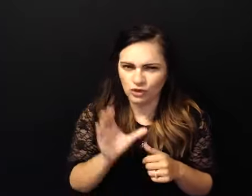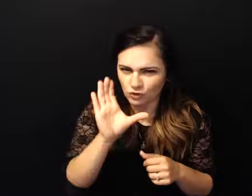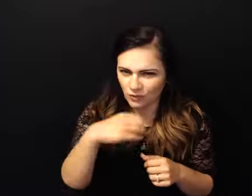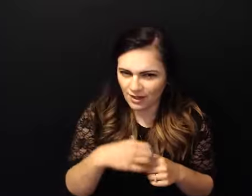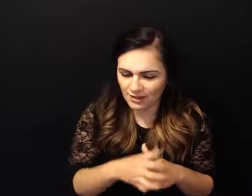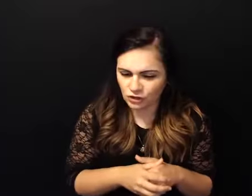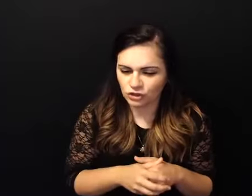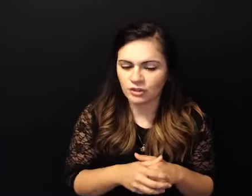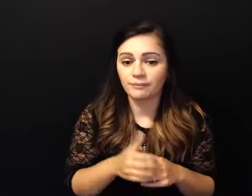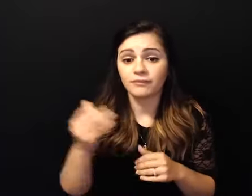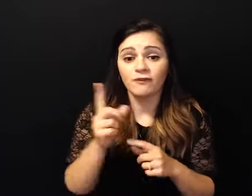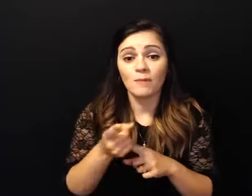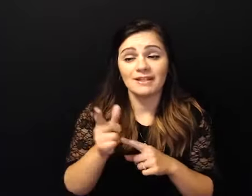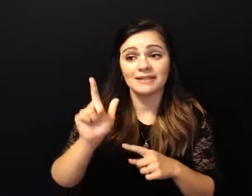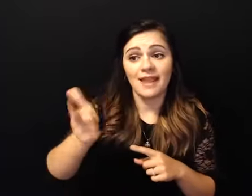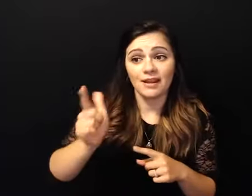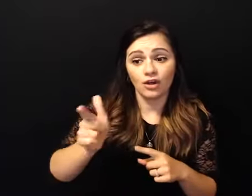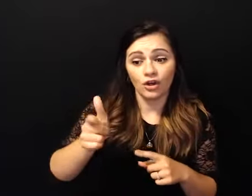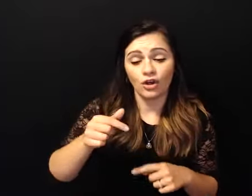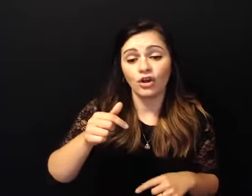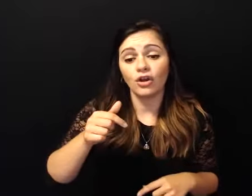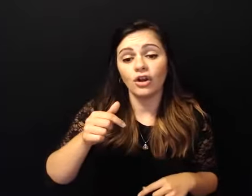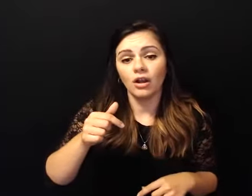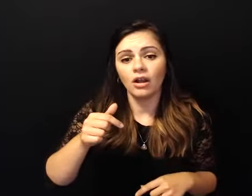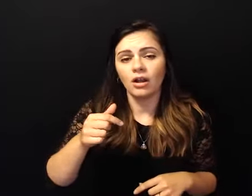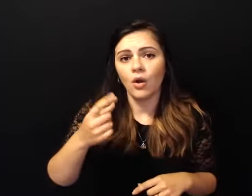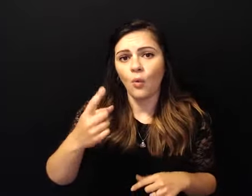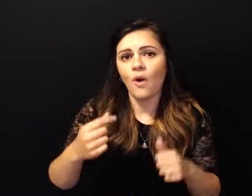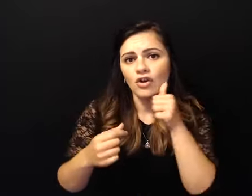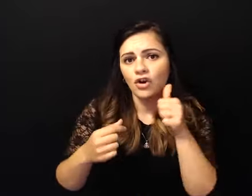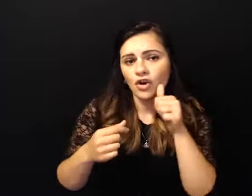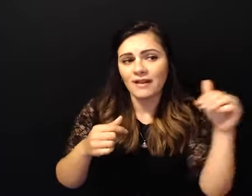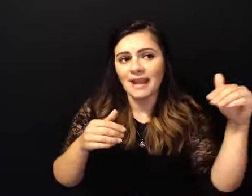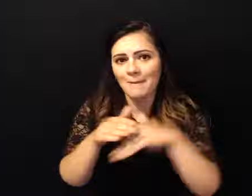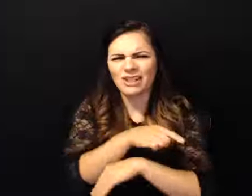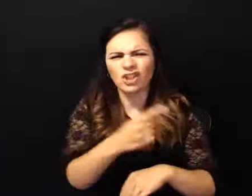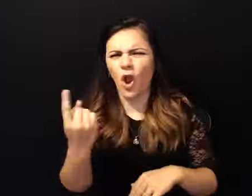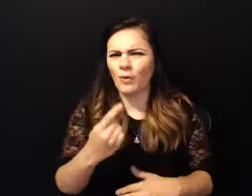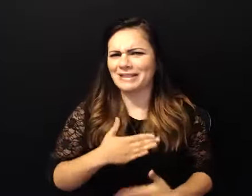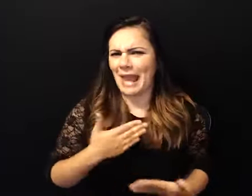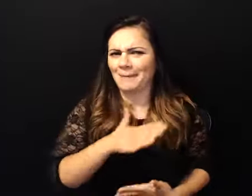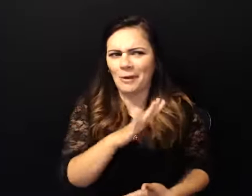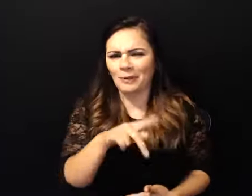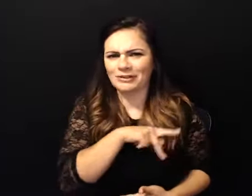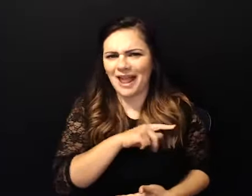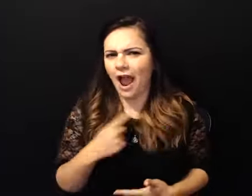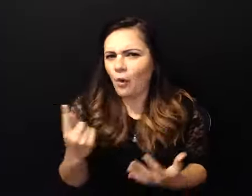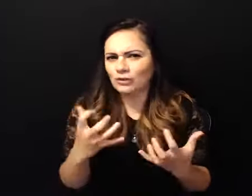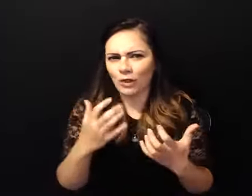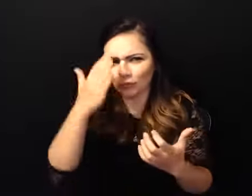few minutes later this girl comes in that's always happy and i always wanted to know her but i could never you know stick out my hand and say hi i'm kim i'm an alcoholic